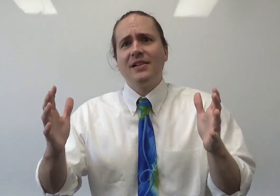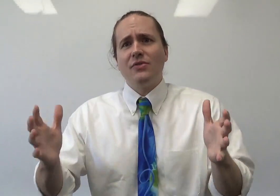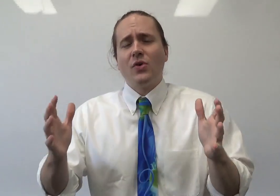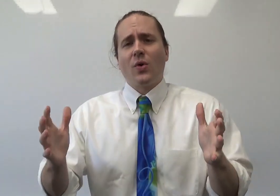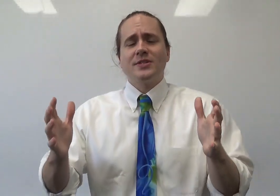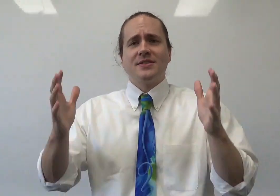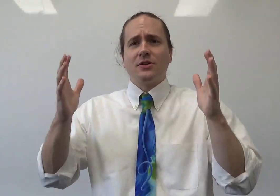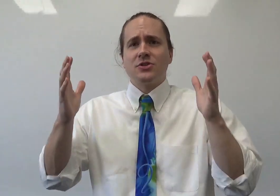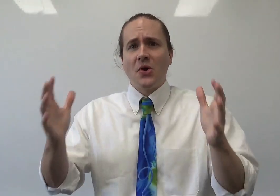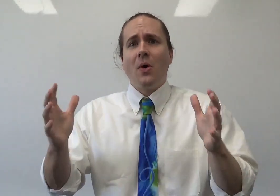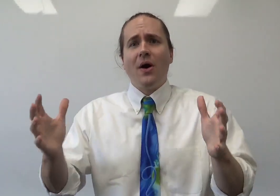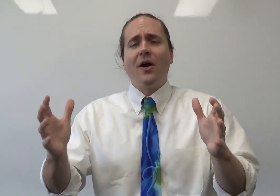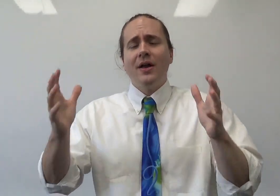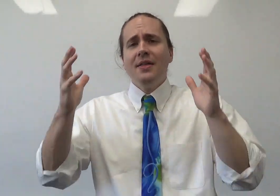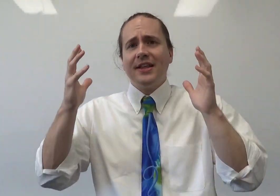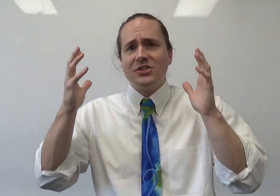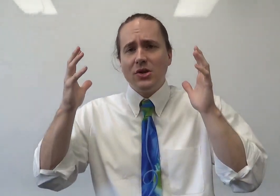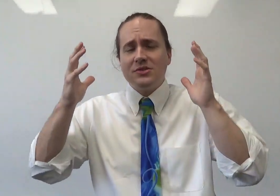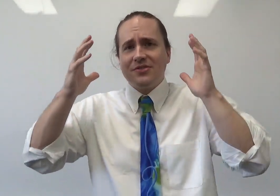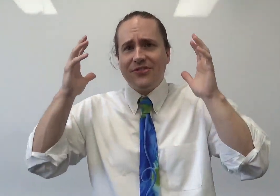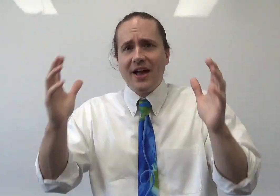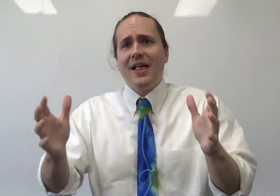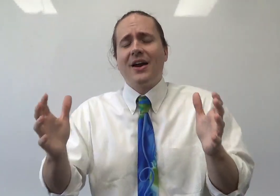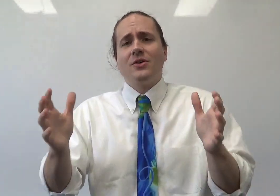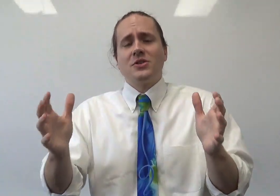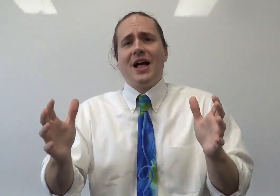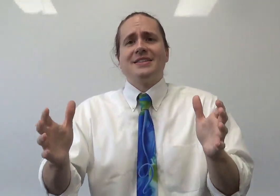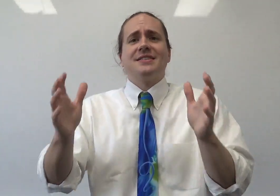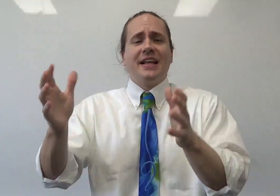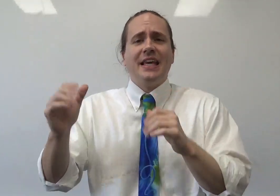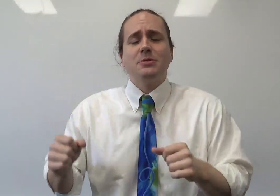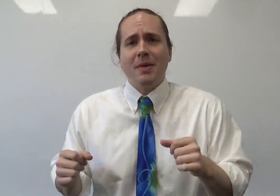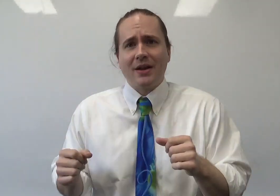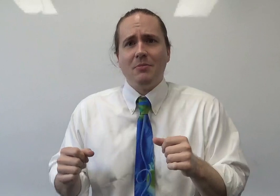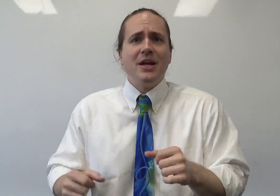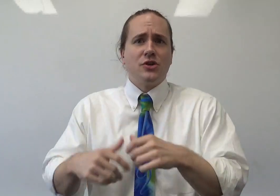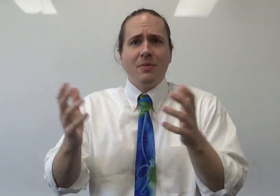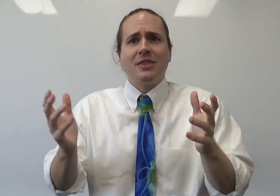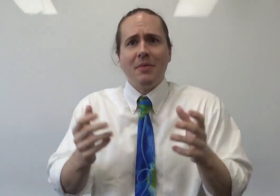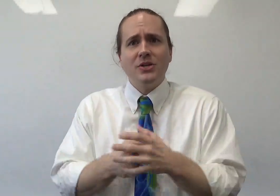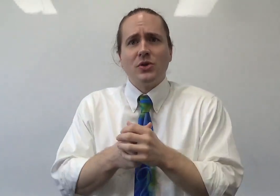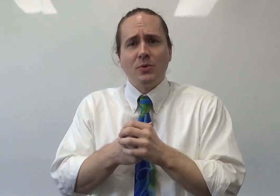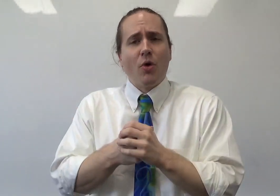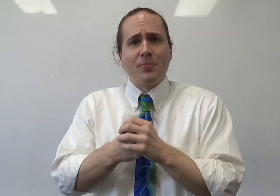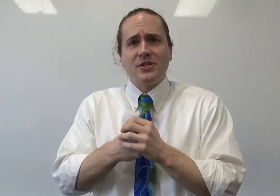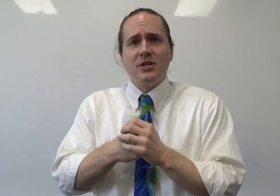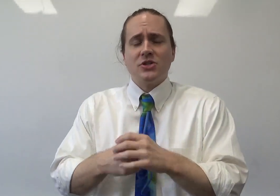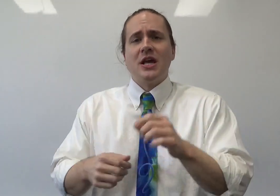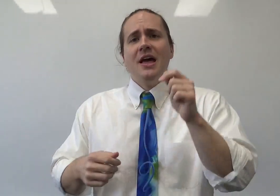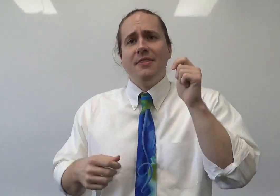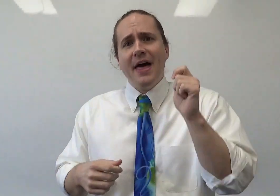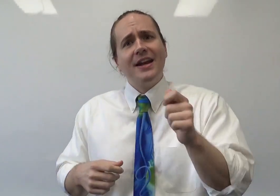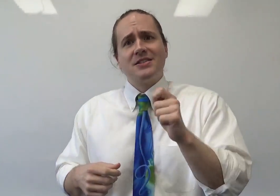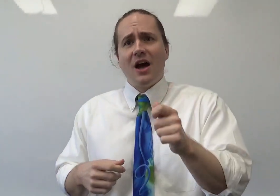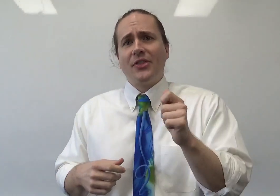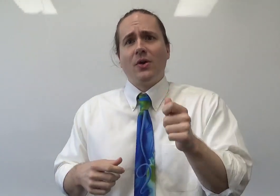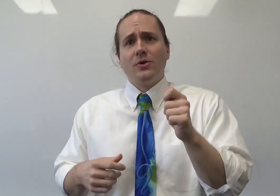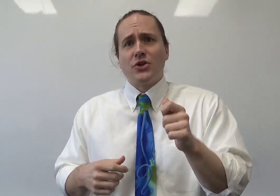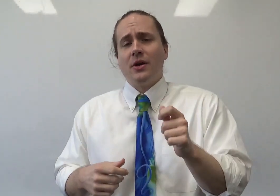level courses that are so hard that students fail out of those classes, and it keeps them out of the major to make the major look more prestigious. That is not the culture here.